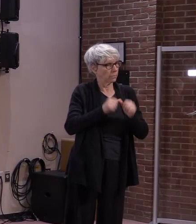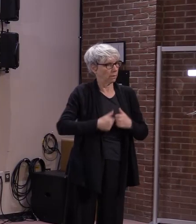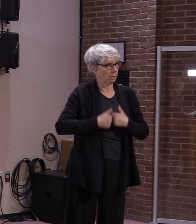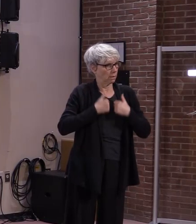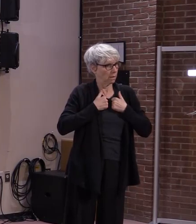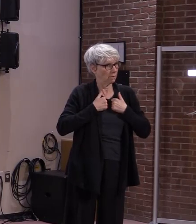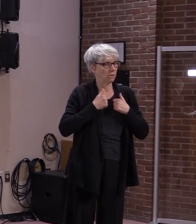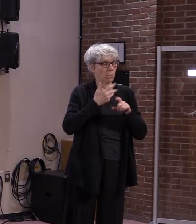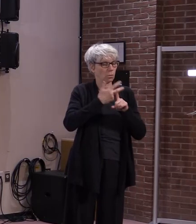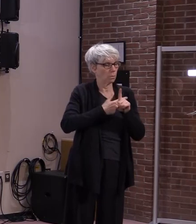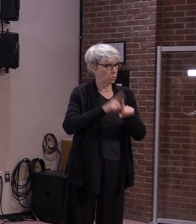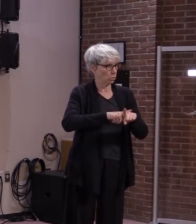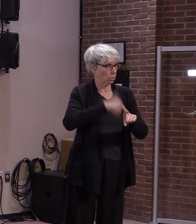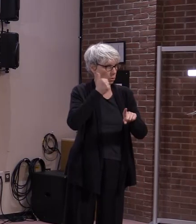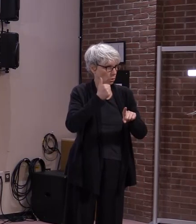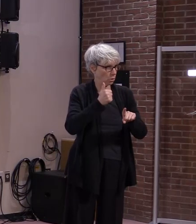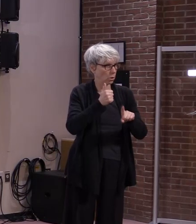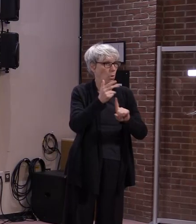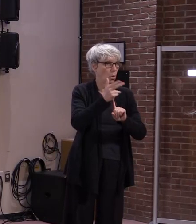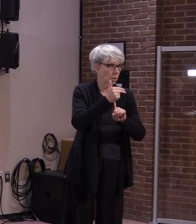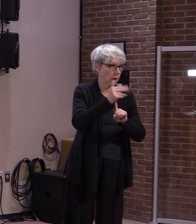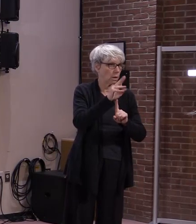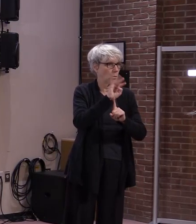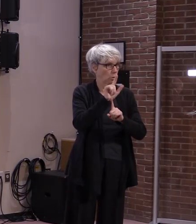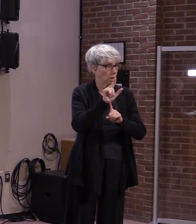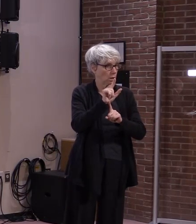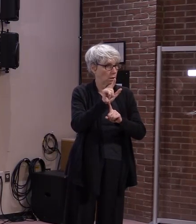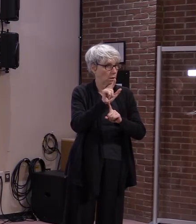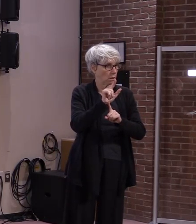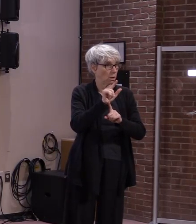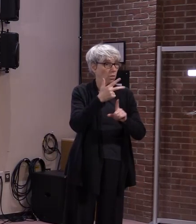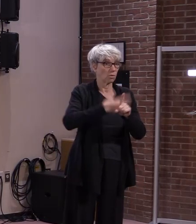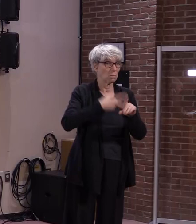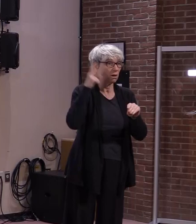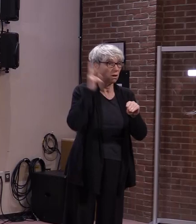an additional three months and in some cases even longer.